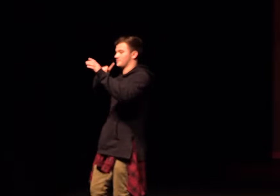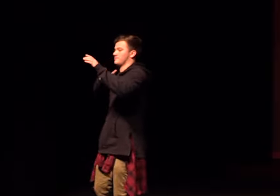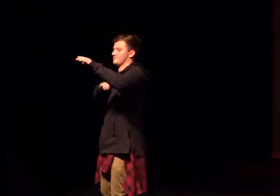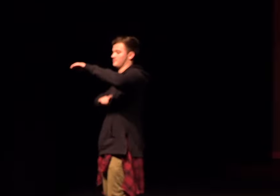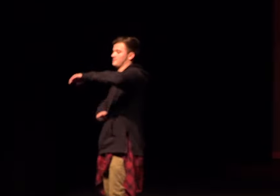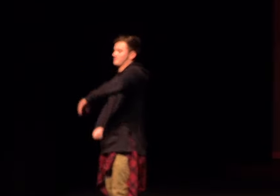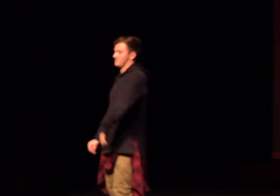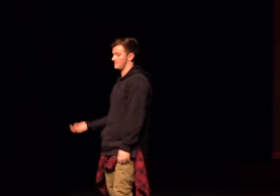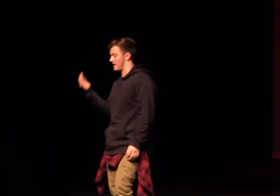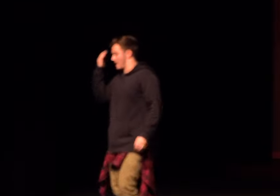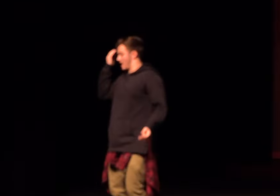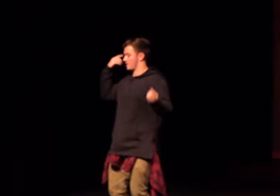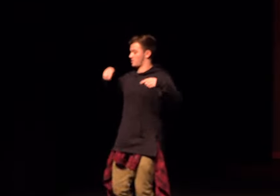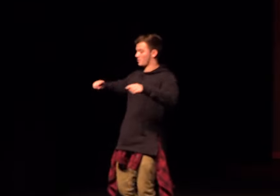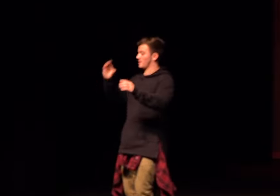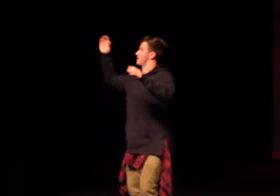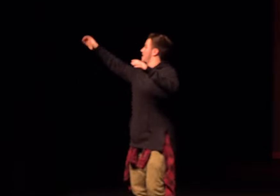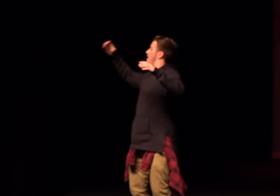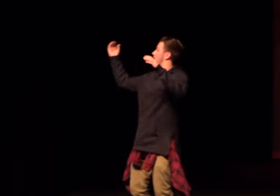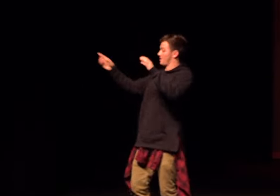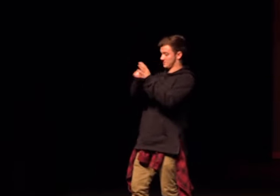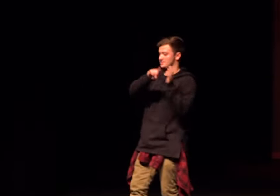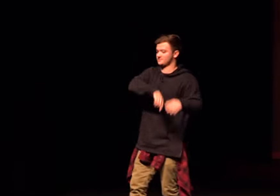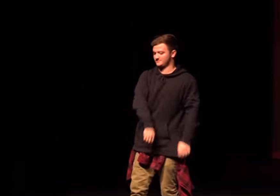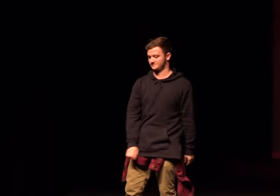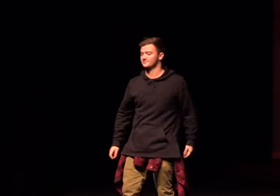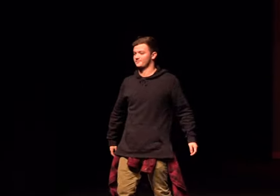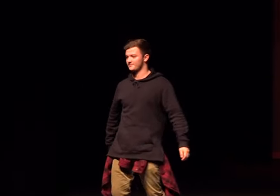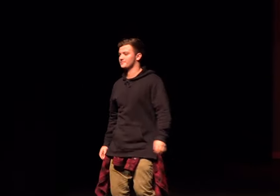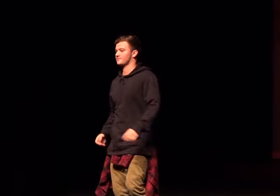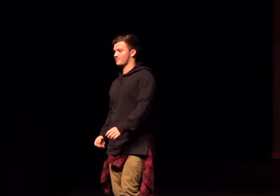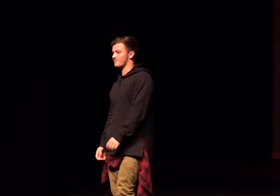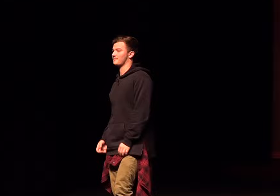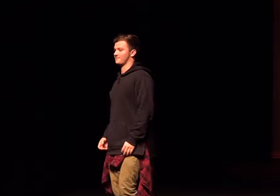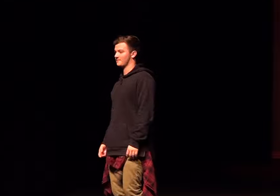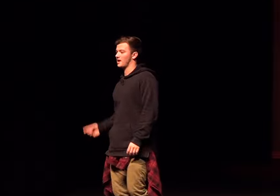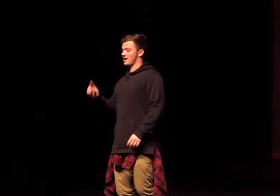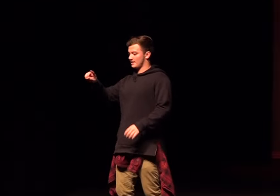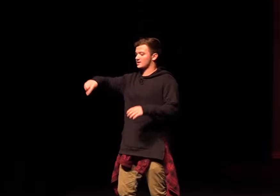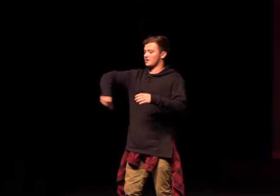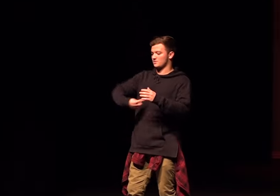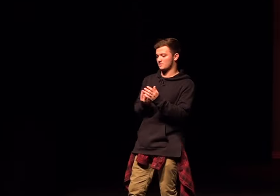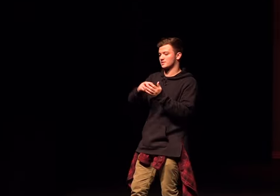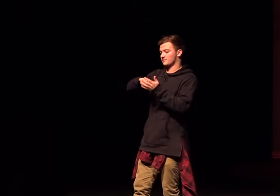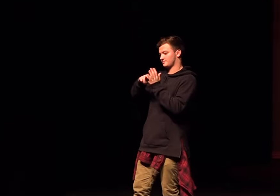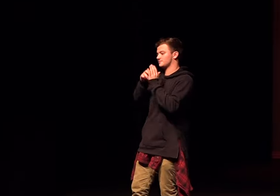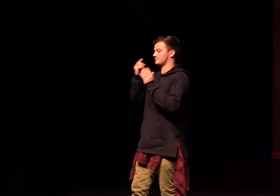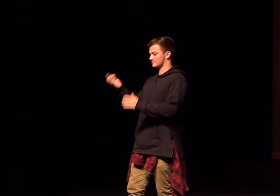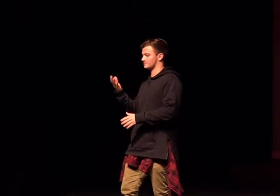love I know when that hotline bling That can only mean one thing